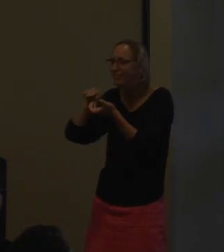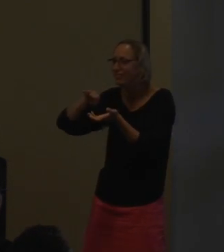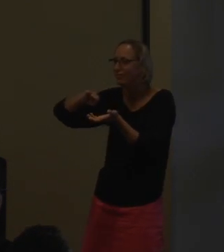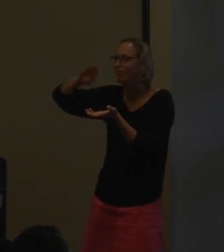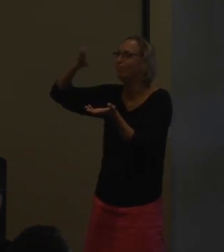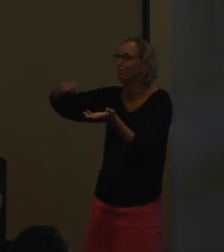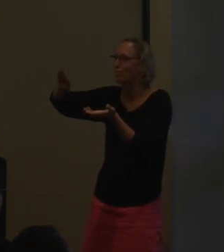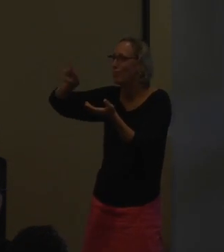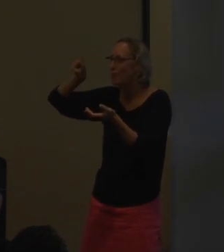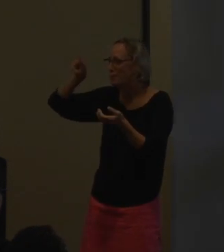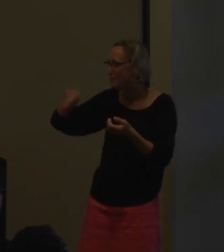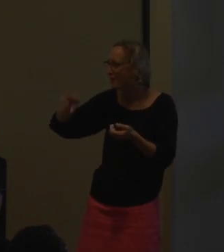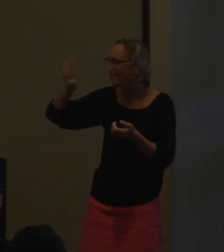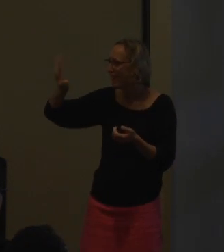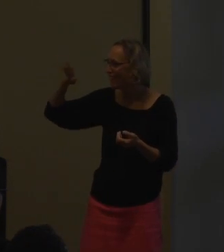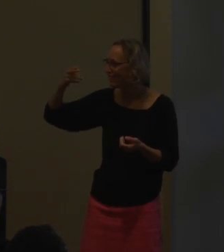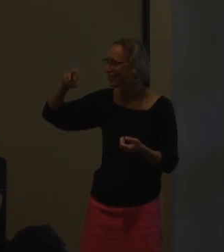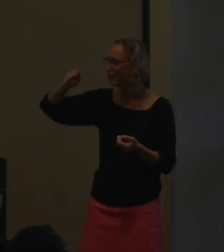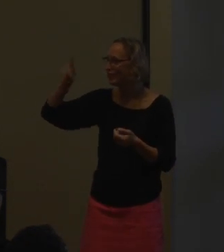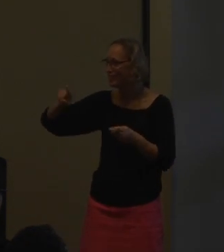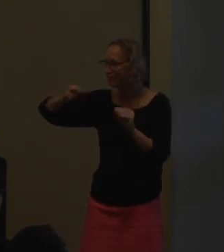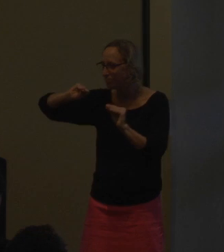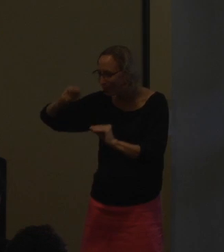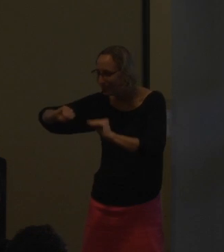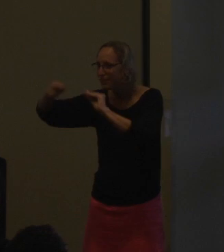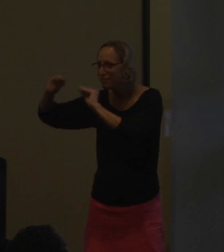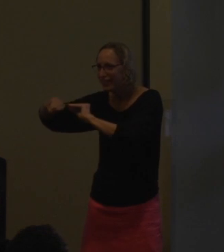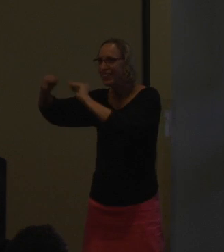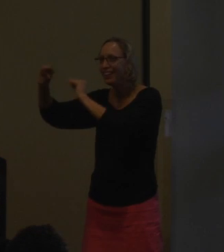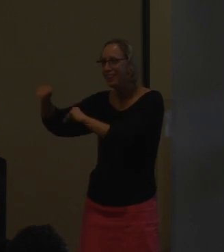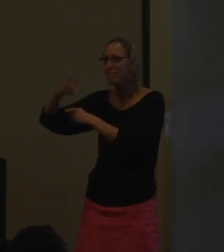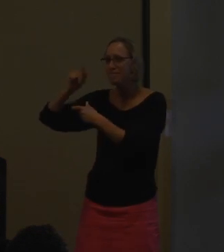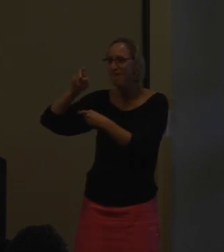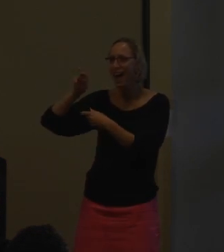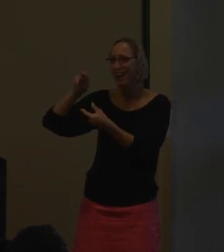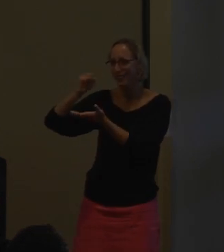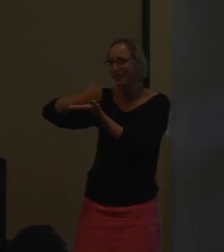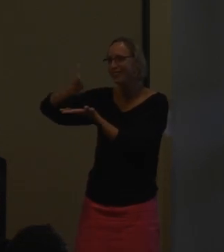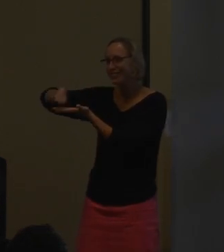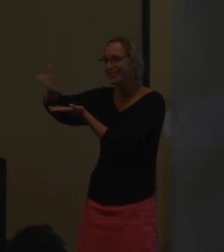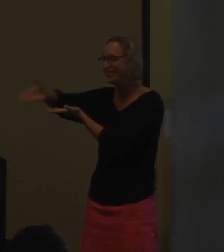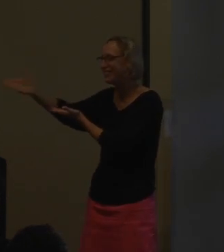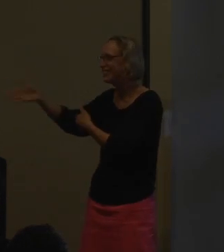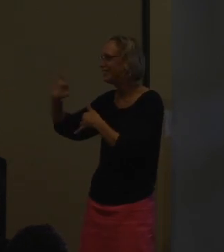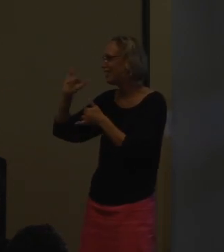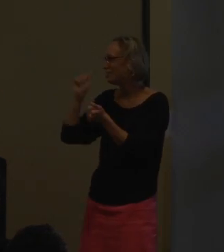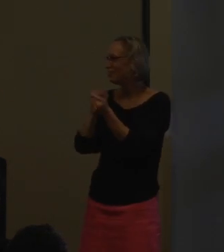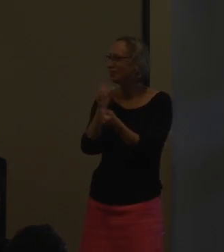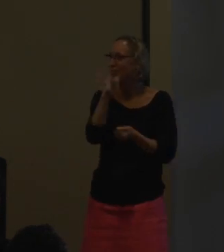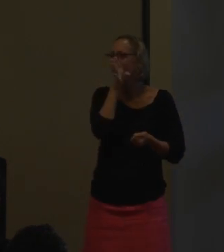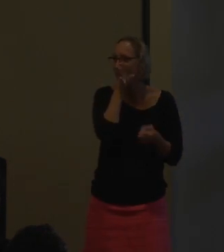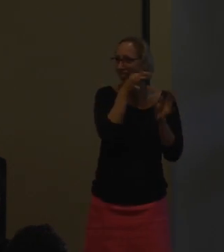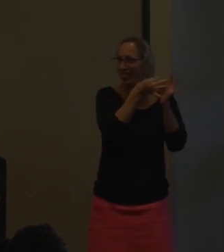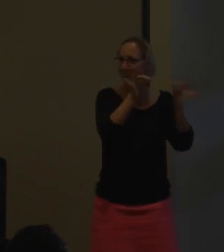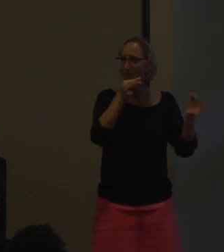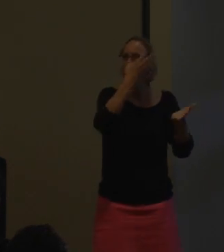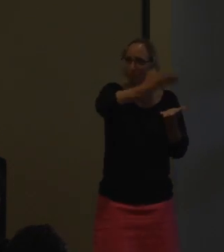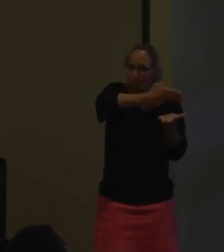rhythm and it matched up to the 1.5 megahertz. And it was the pattern, just like with